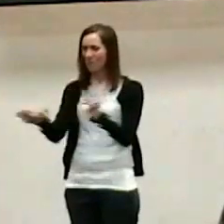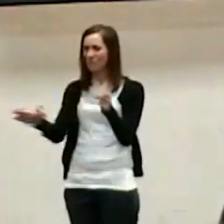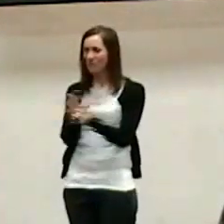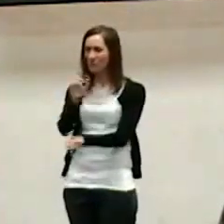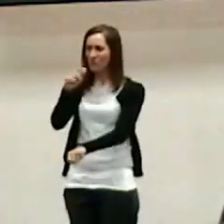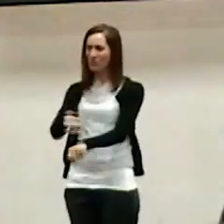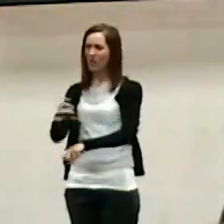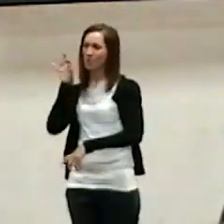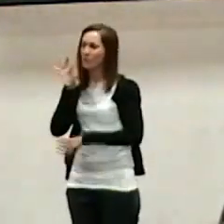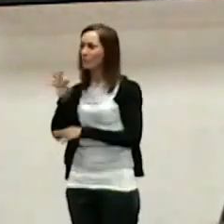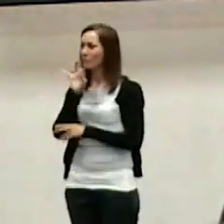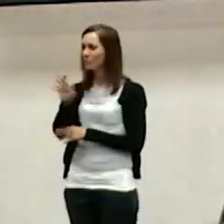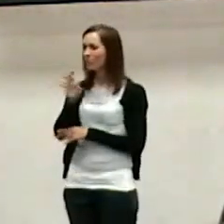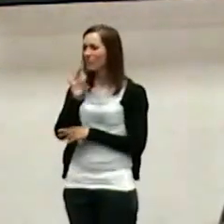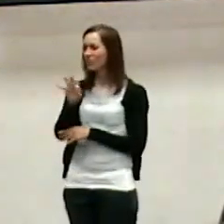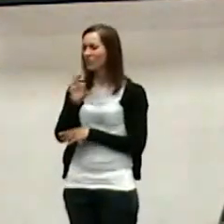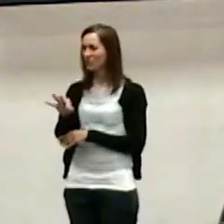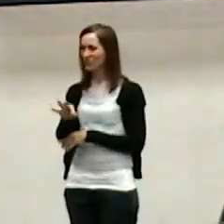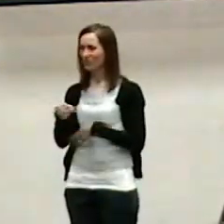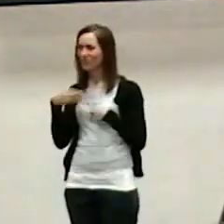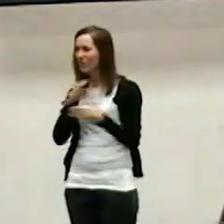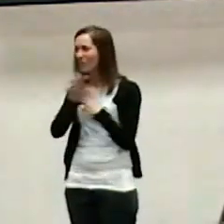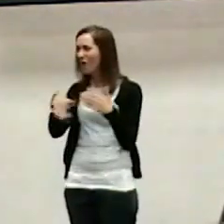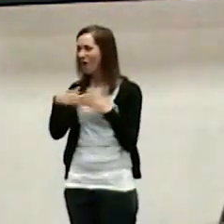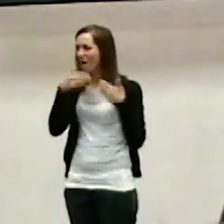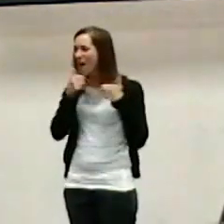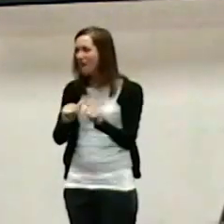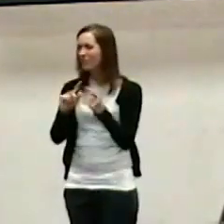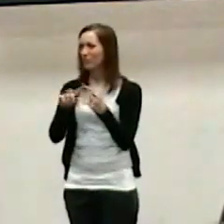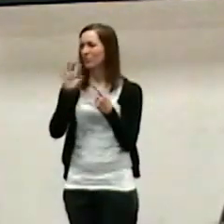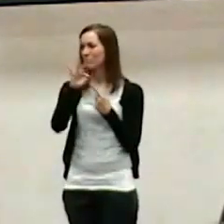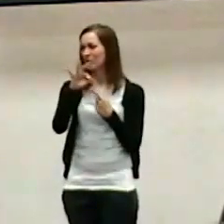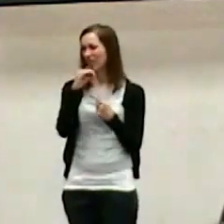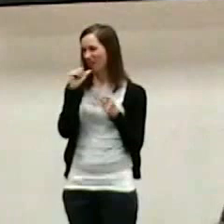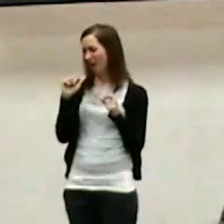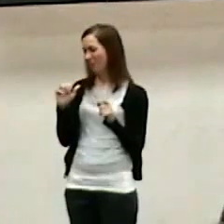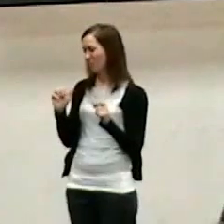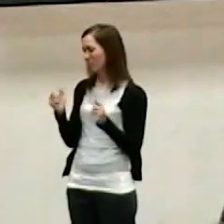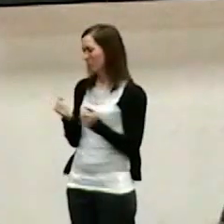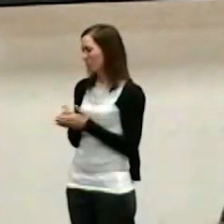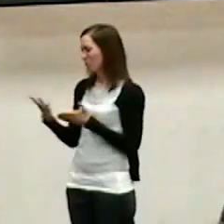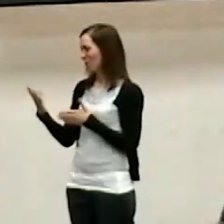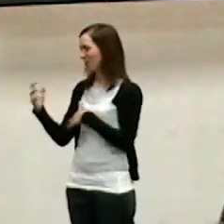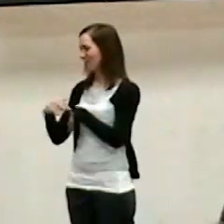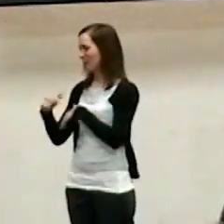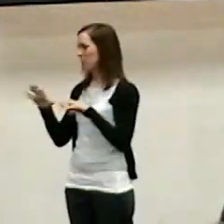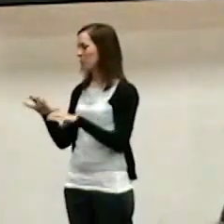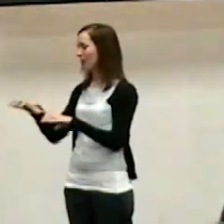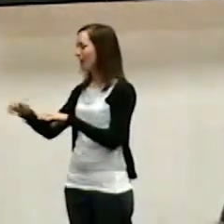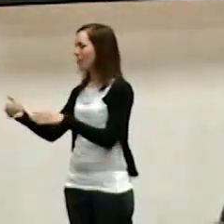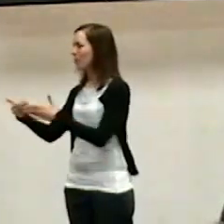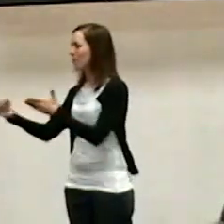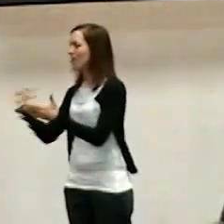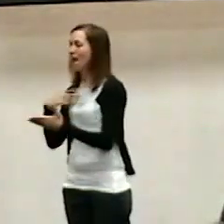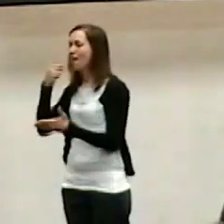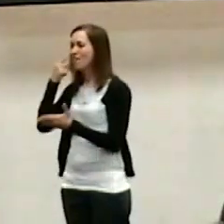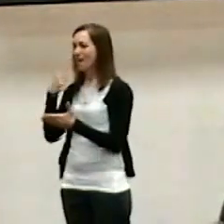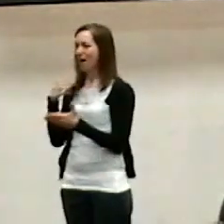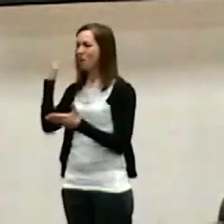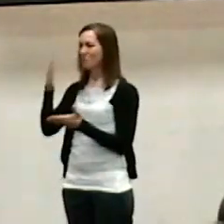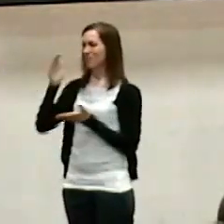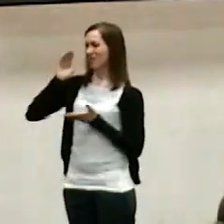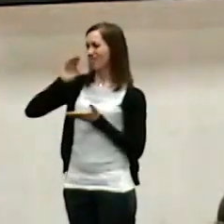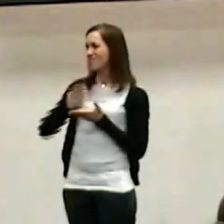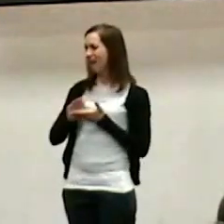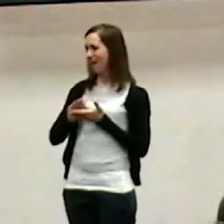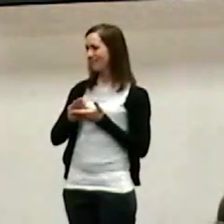give my all, be fruitful, and not waste time doing other things. I had the view that I would be something less if I was less than